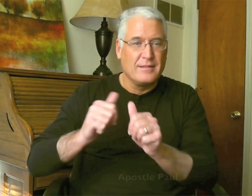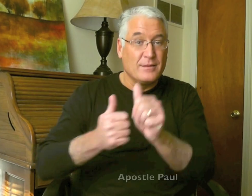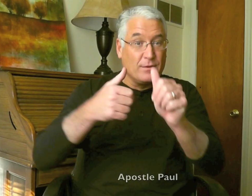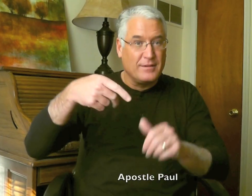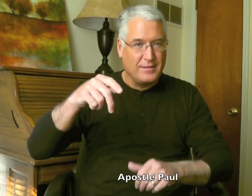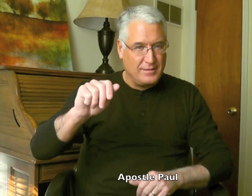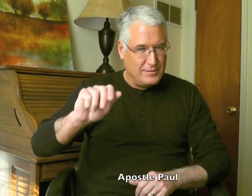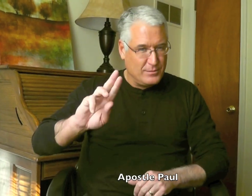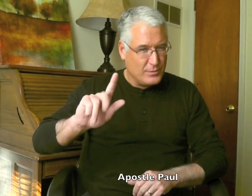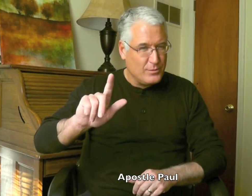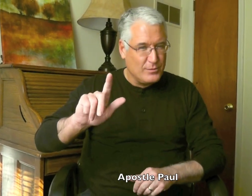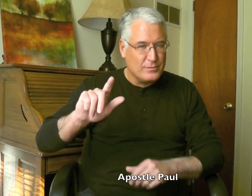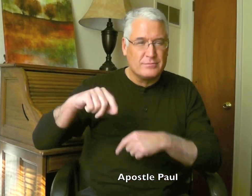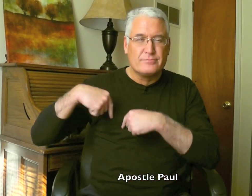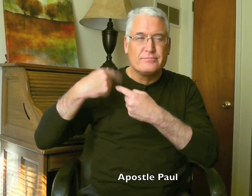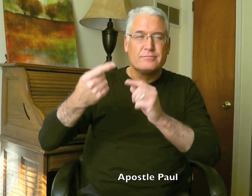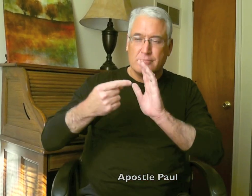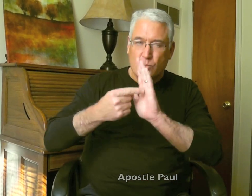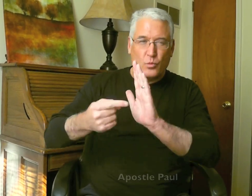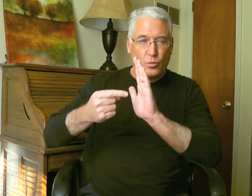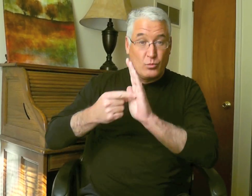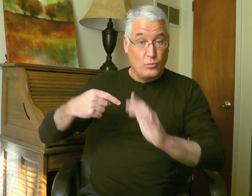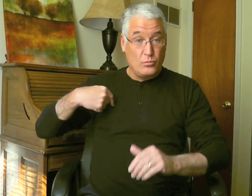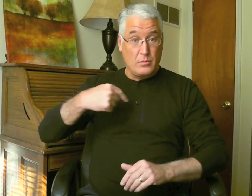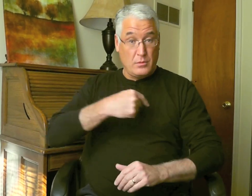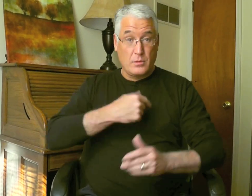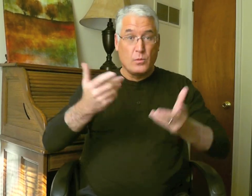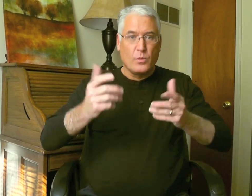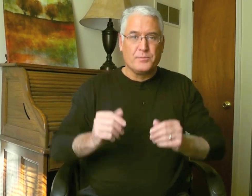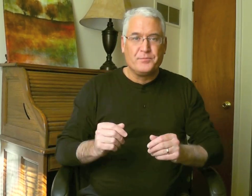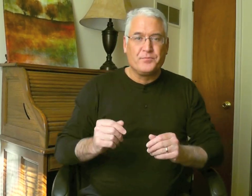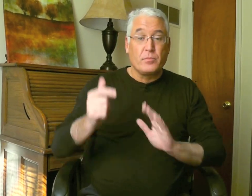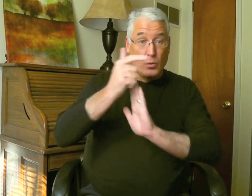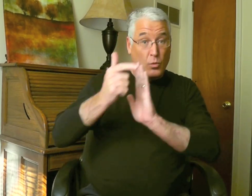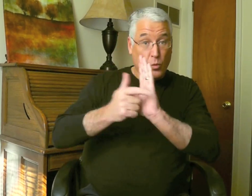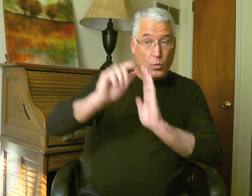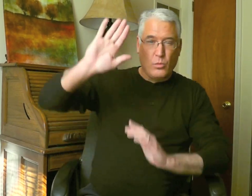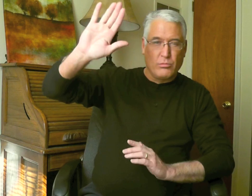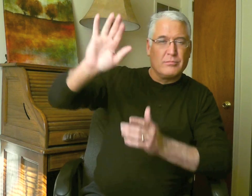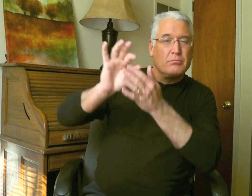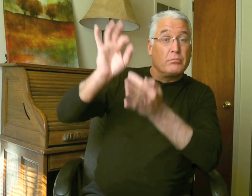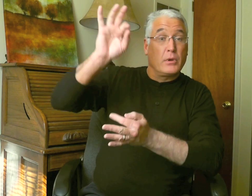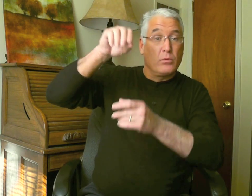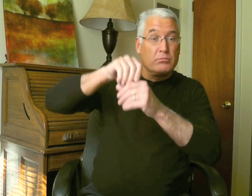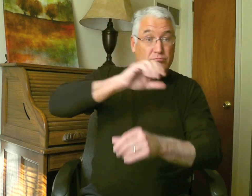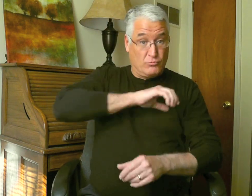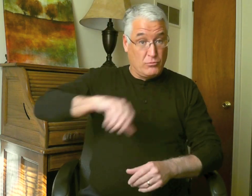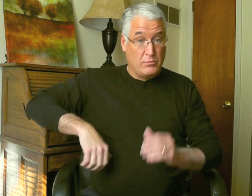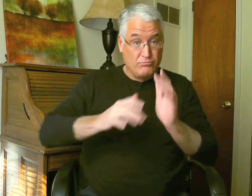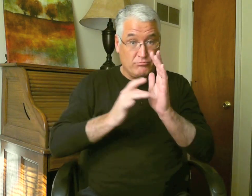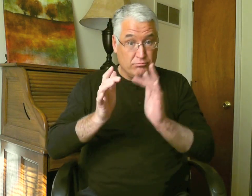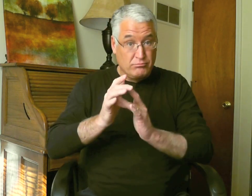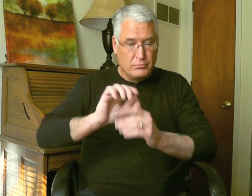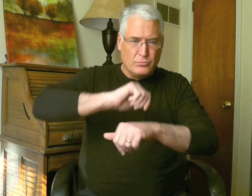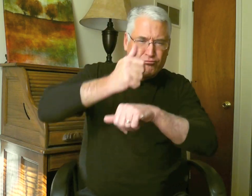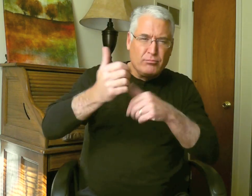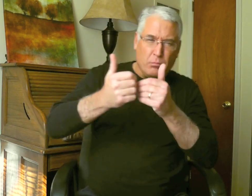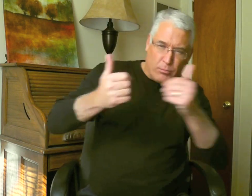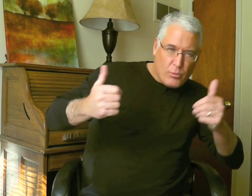The Apostle Paul, he has shown us, he has shown us that the law of the Spirit in Christ